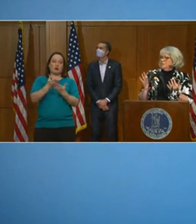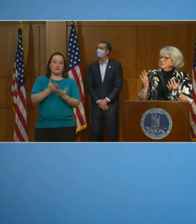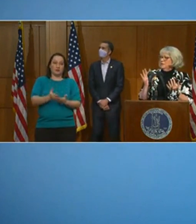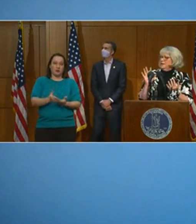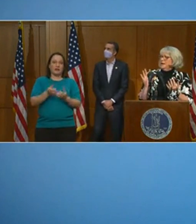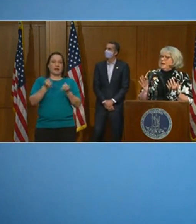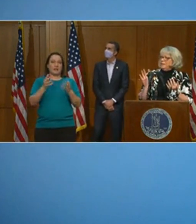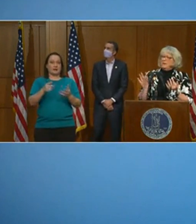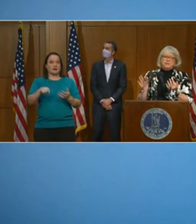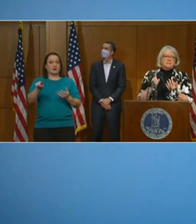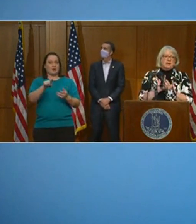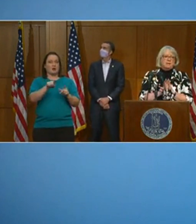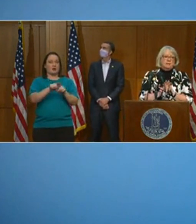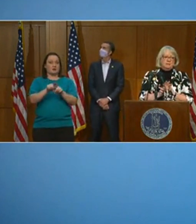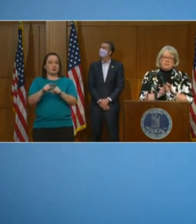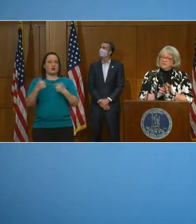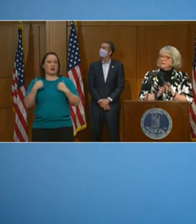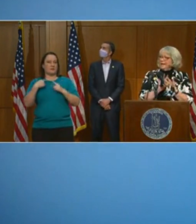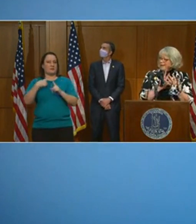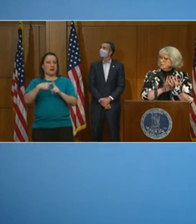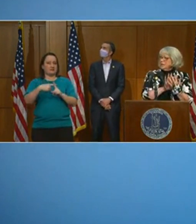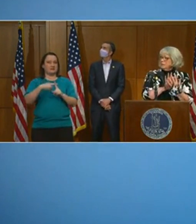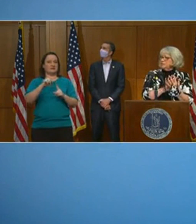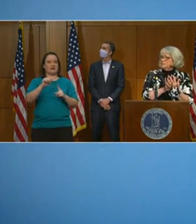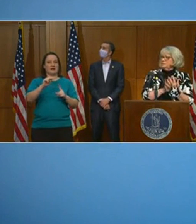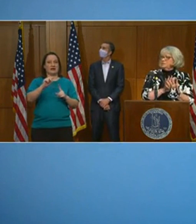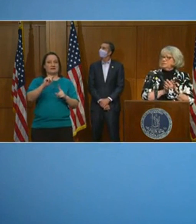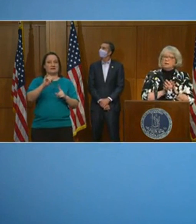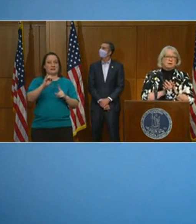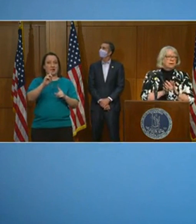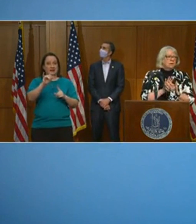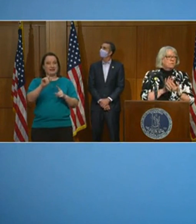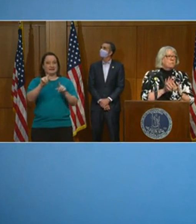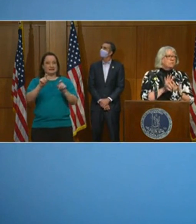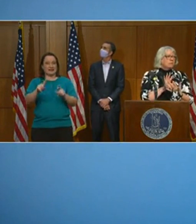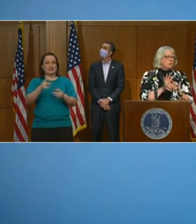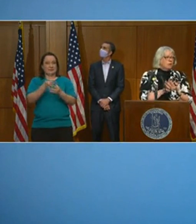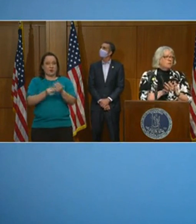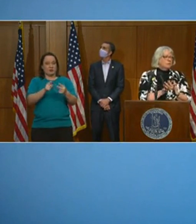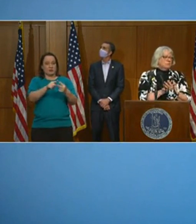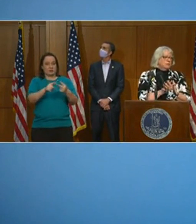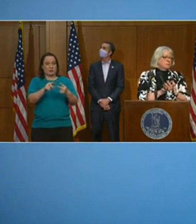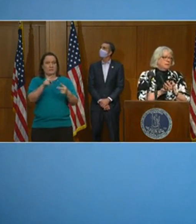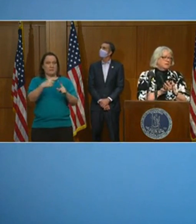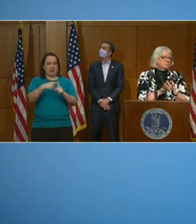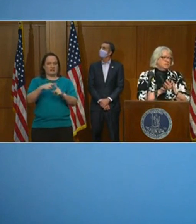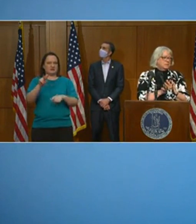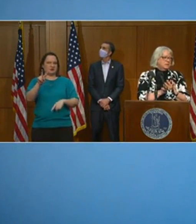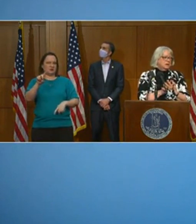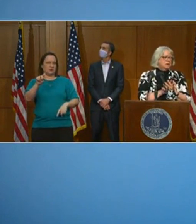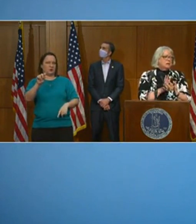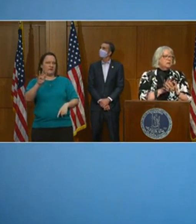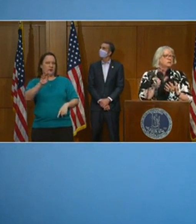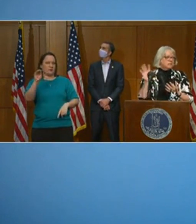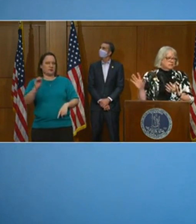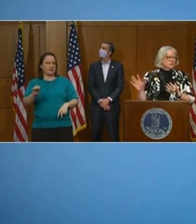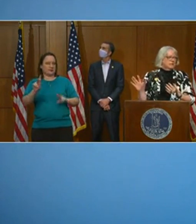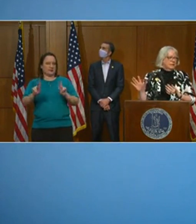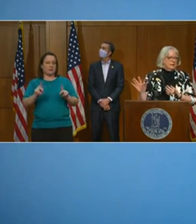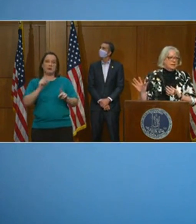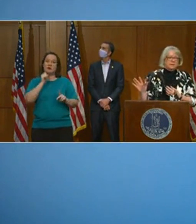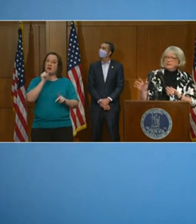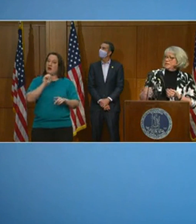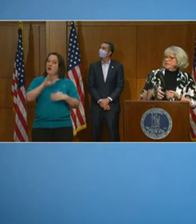% that had a positive antibody test that actually had a positive PCR. Remember that all of the people who have a positive PCR don't